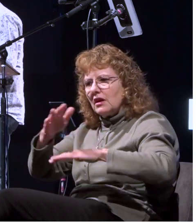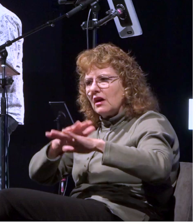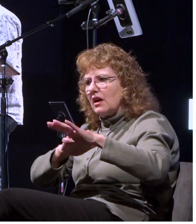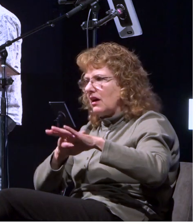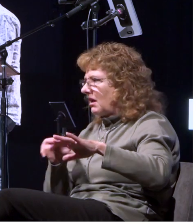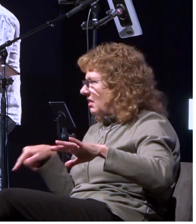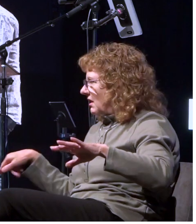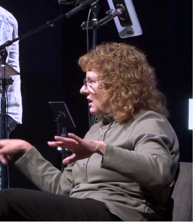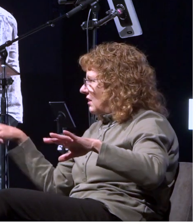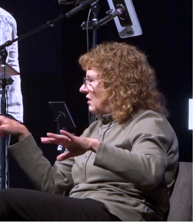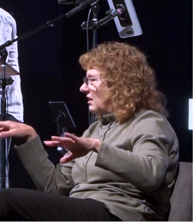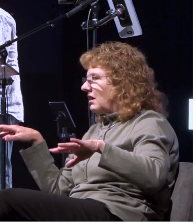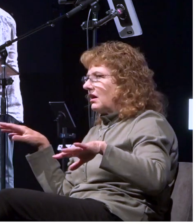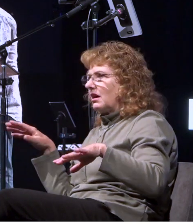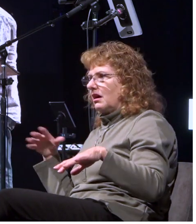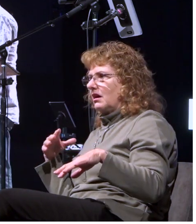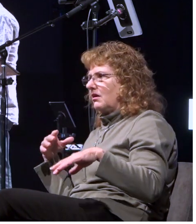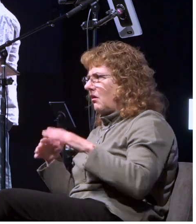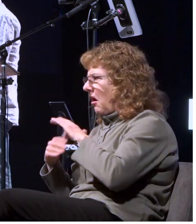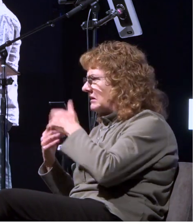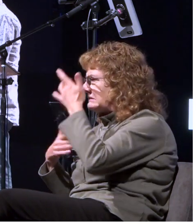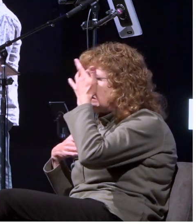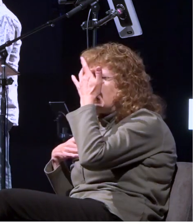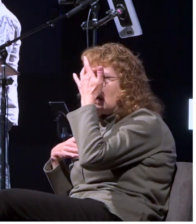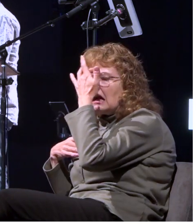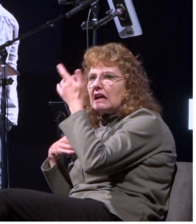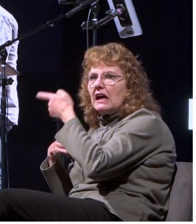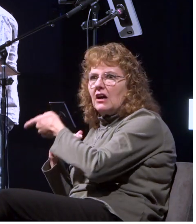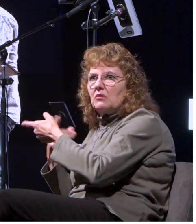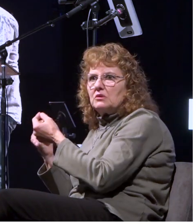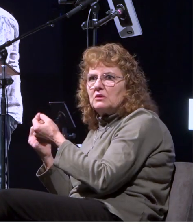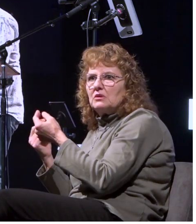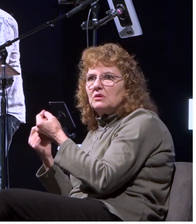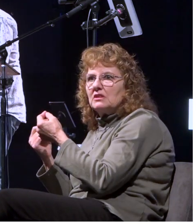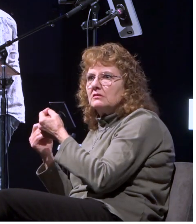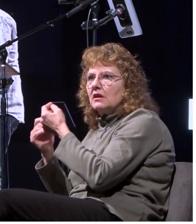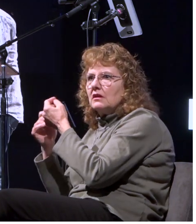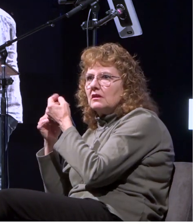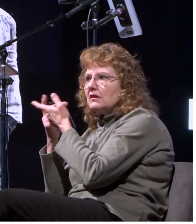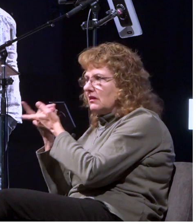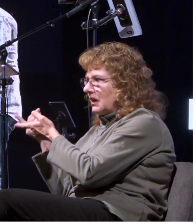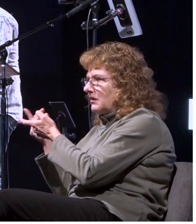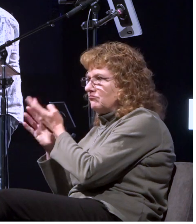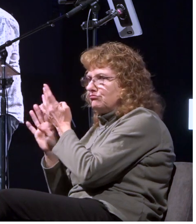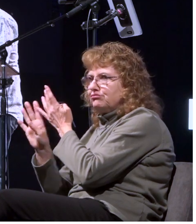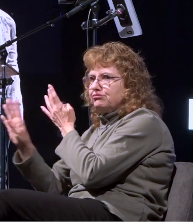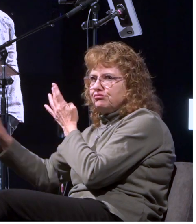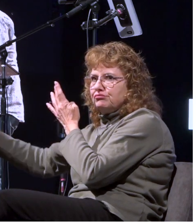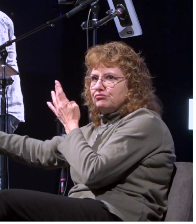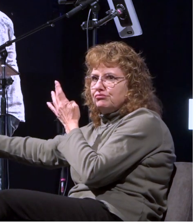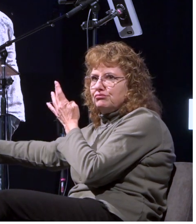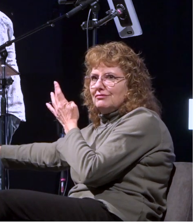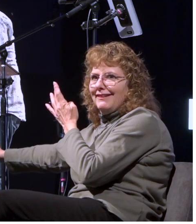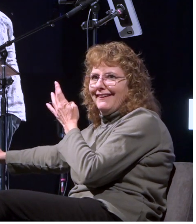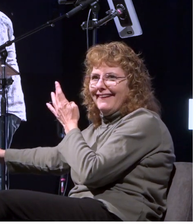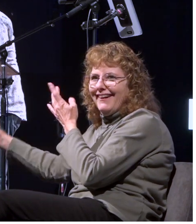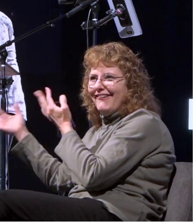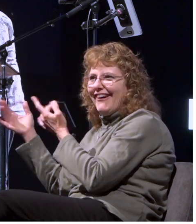the island who had diseases hey there's a miraculous doctor in town they also come and they were also healed verse 10